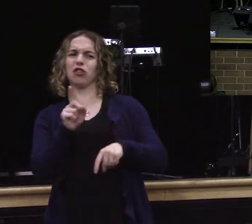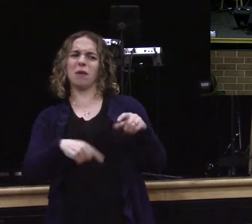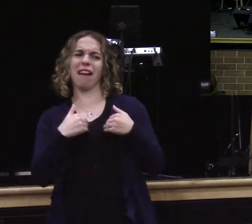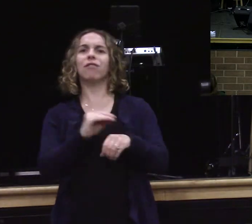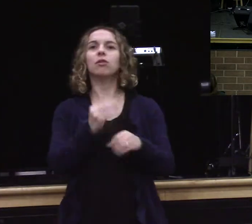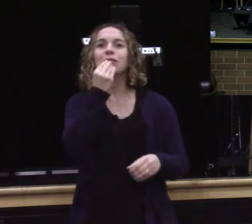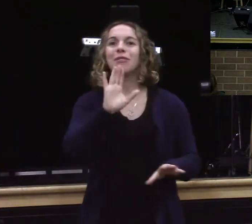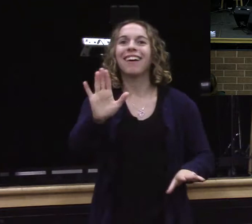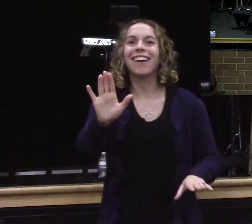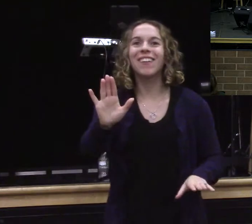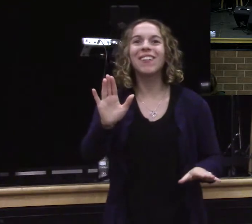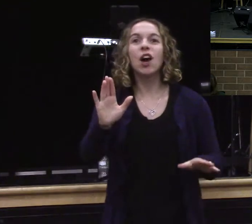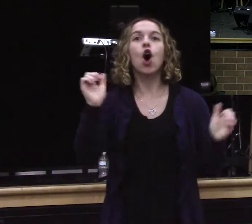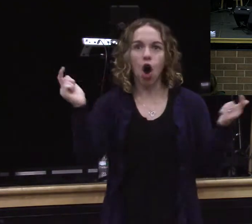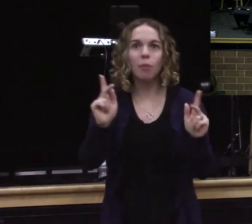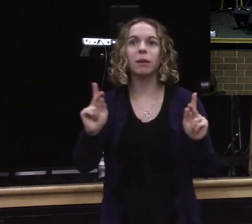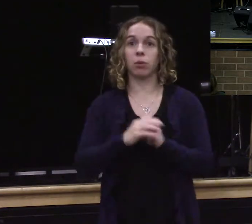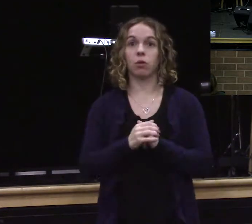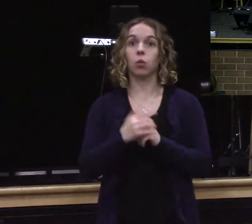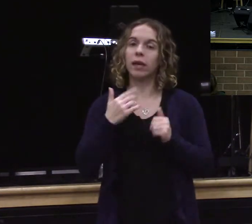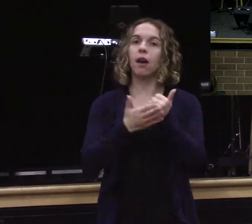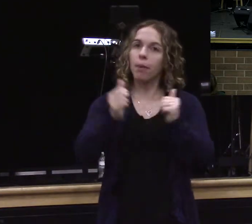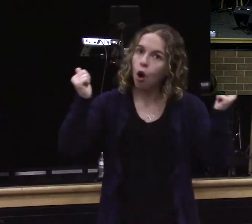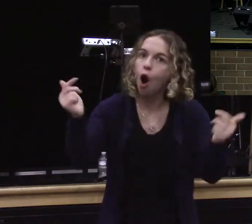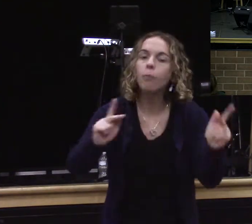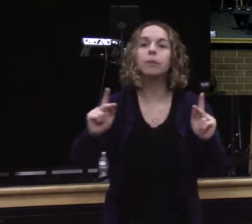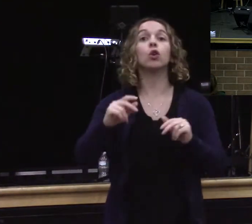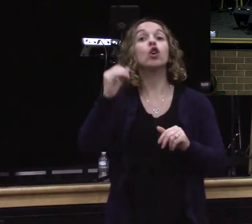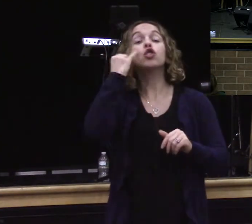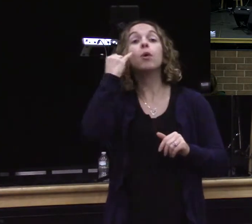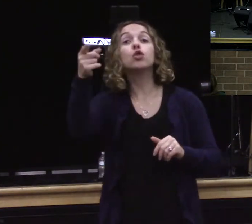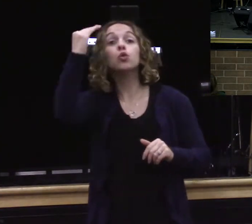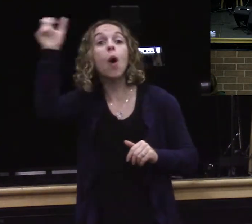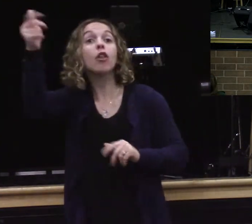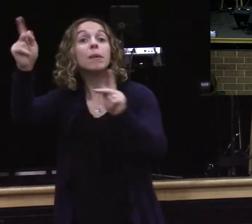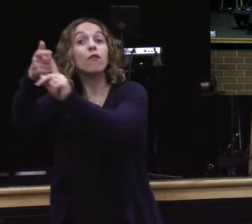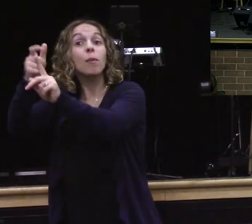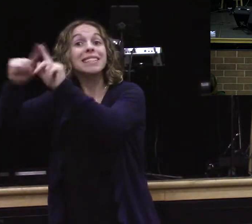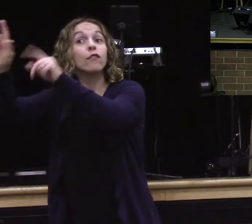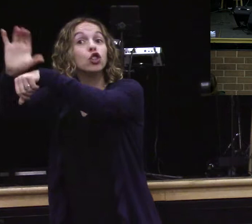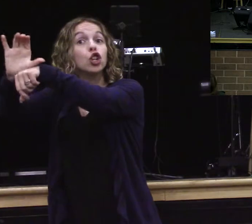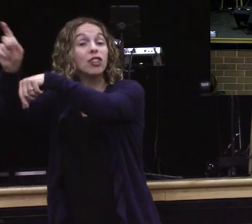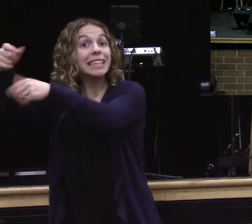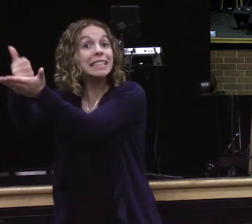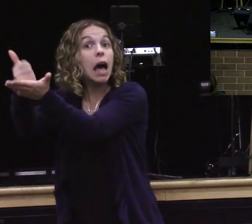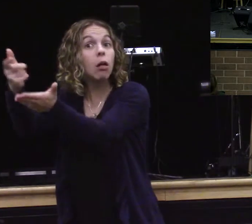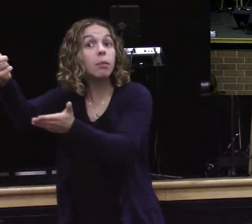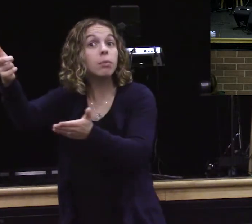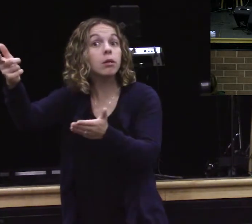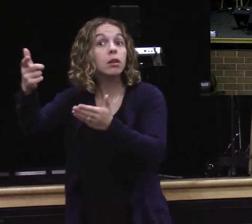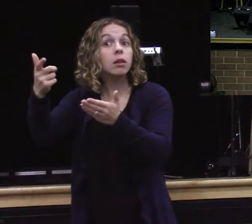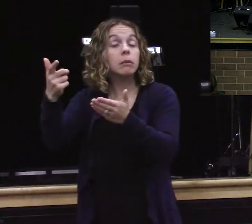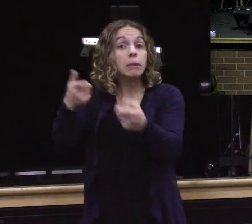say that's a good thing hallelujah if you know somebody that's not from this church that needs help we don't care where they come from